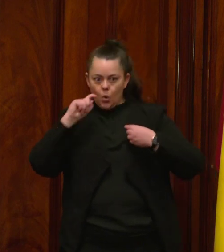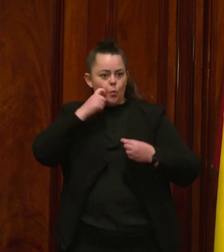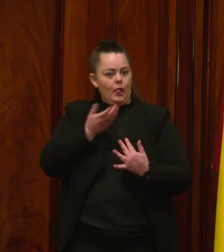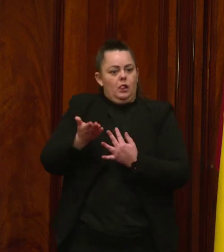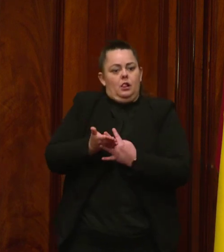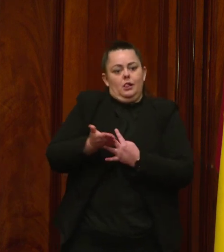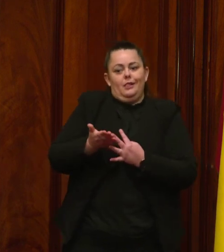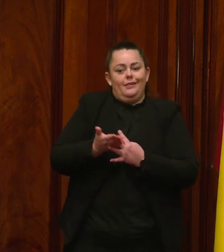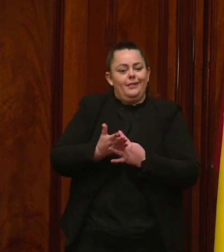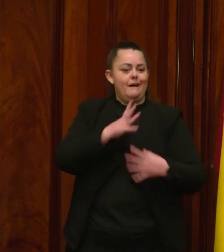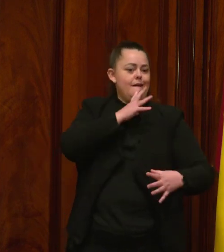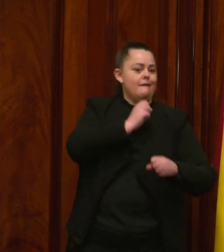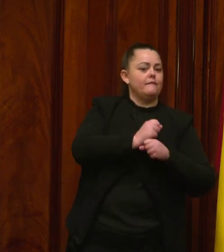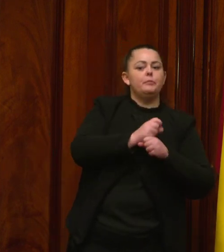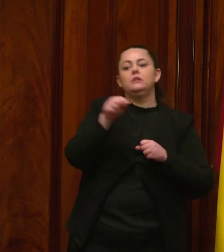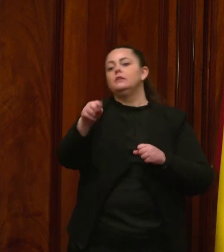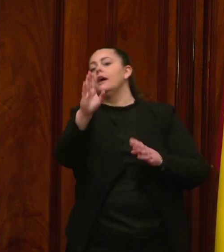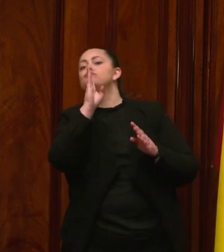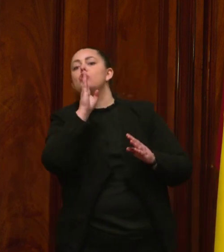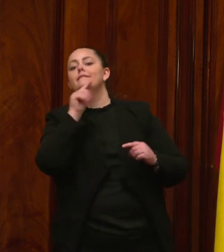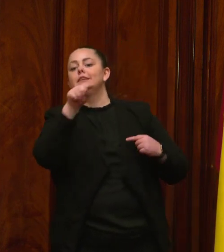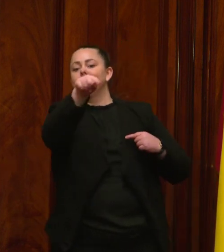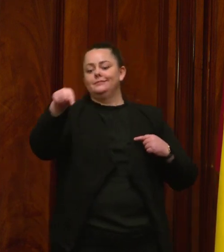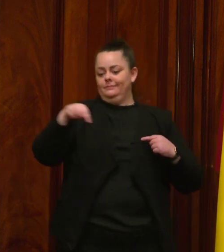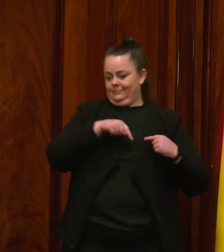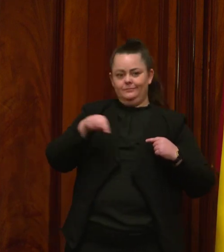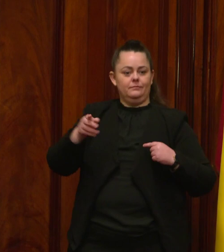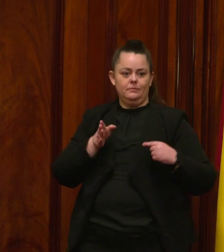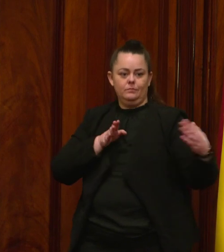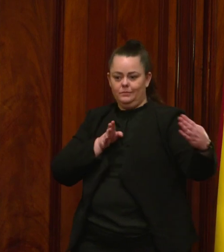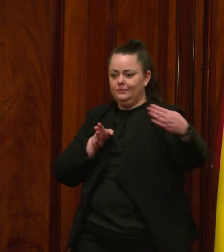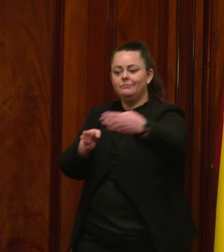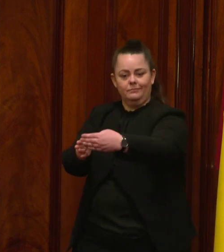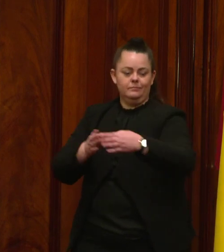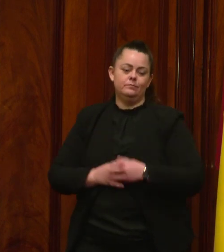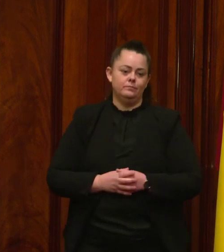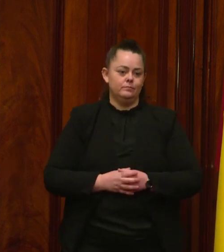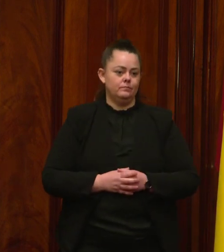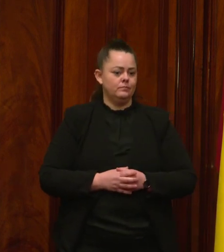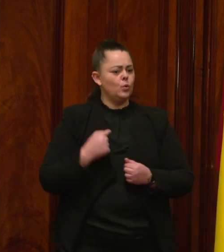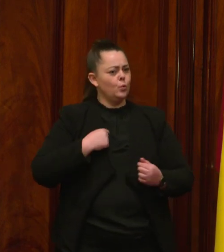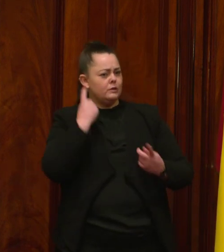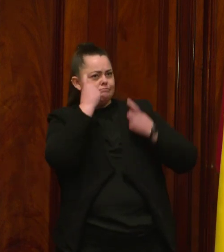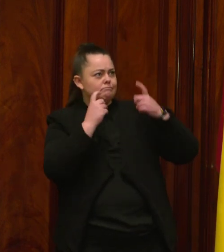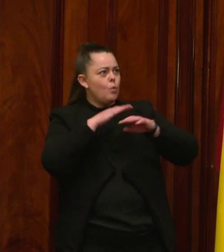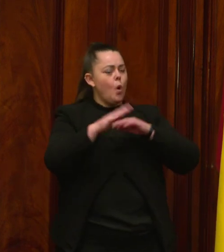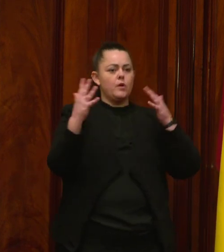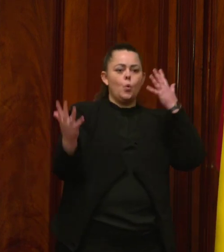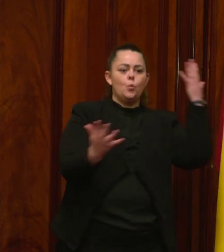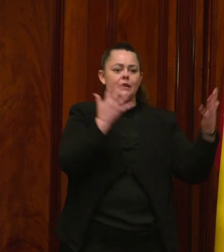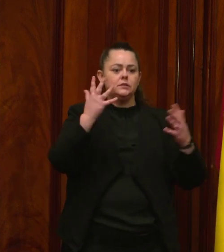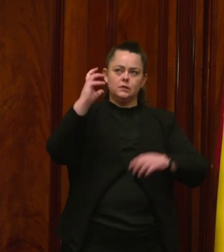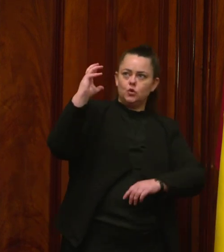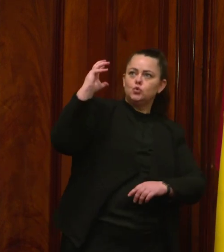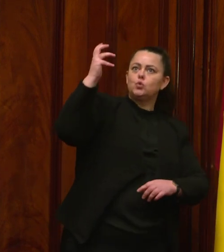the private sector driving investment in cheaper, cleaner generation like wind and solar, the government aims to ensure energy is available when there